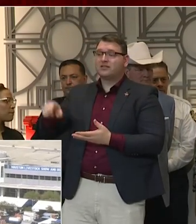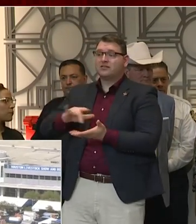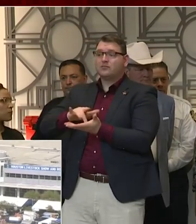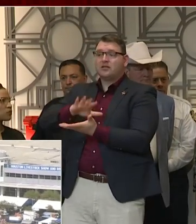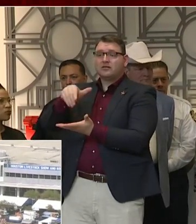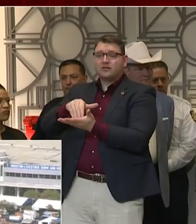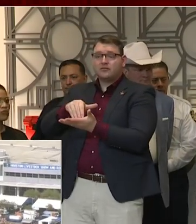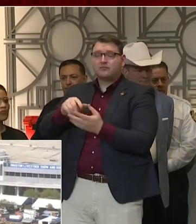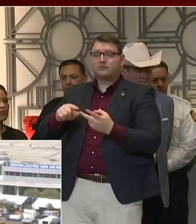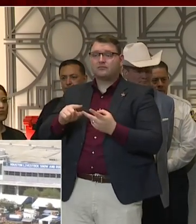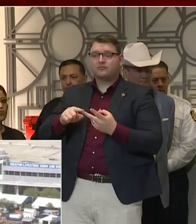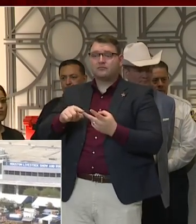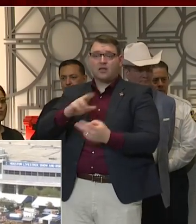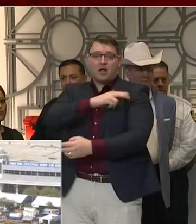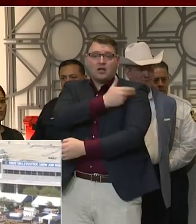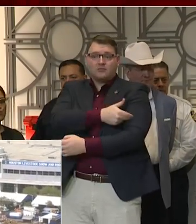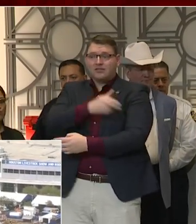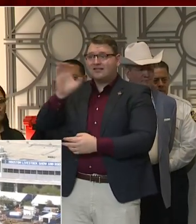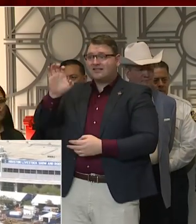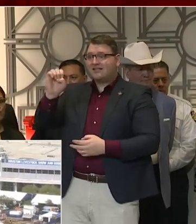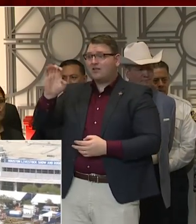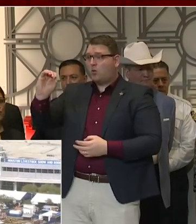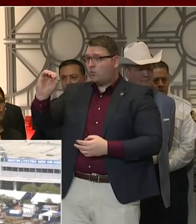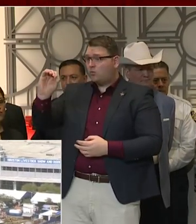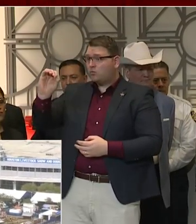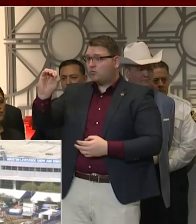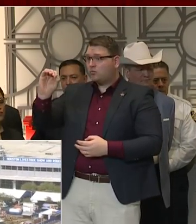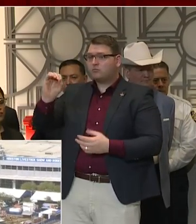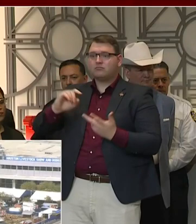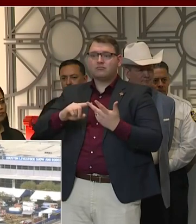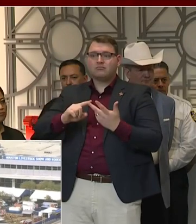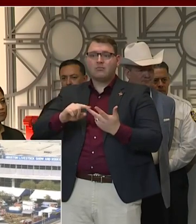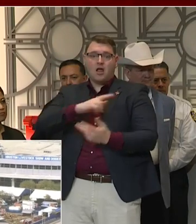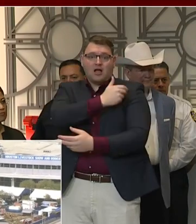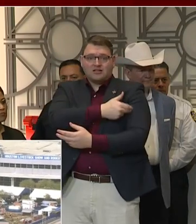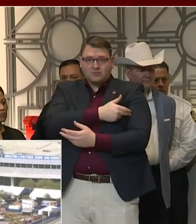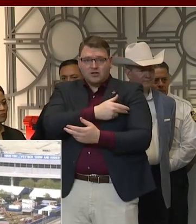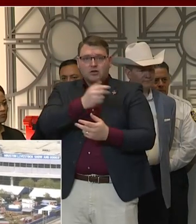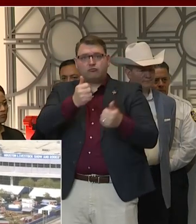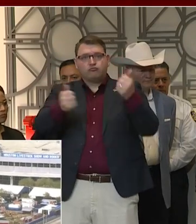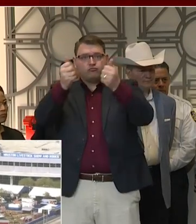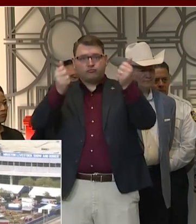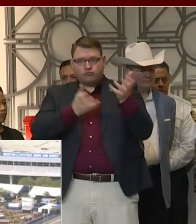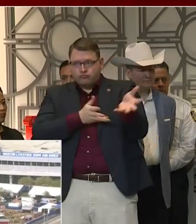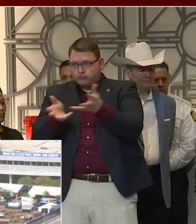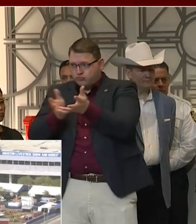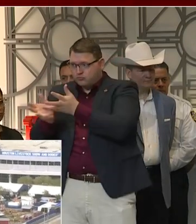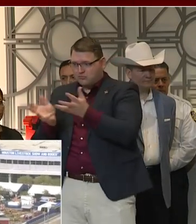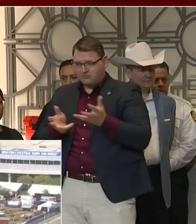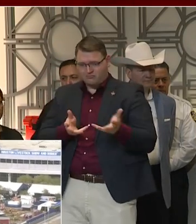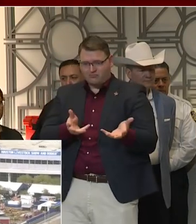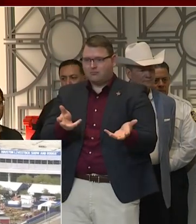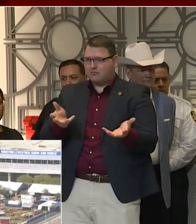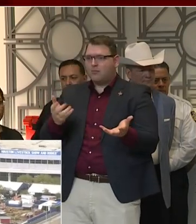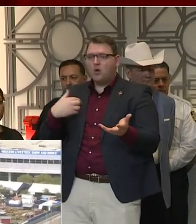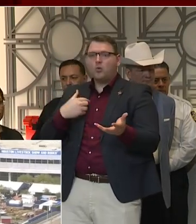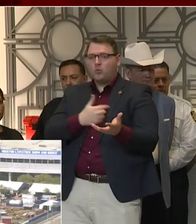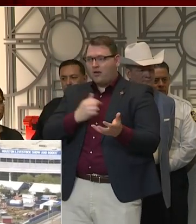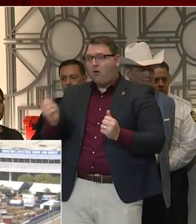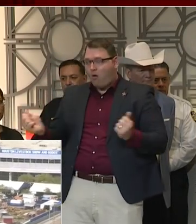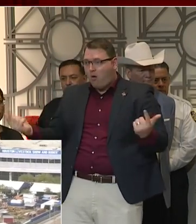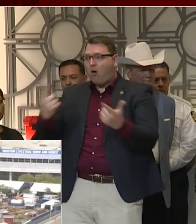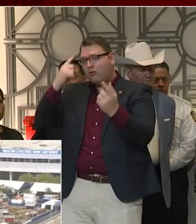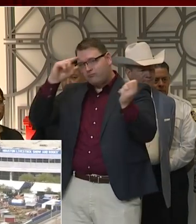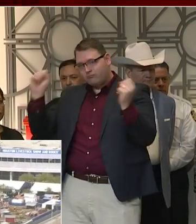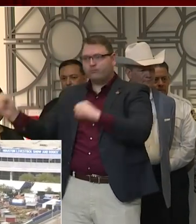the hospitals, and the Texas Medical Center. And I can rightfully say to you, we are all on the same page.